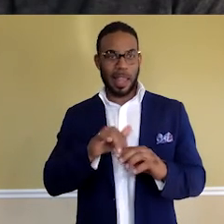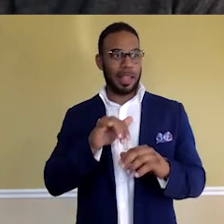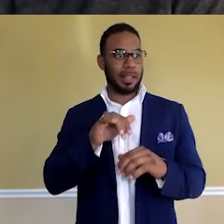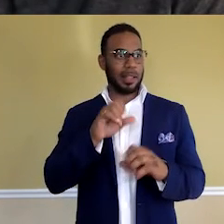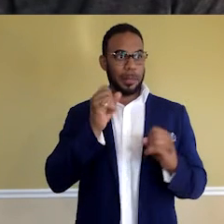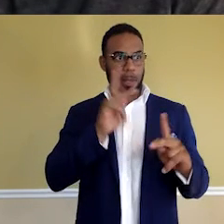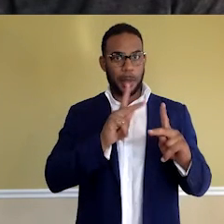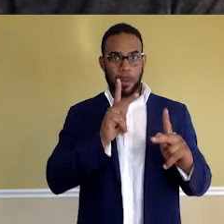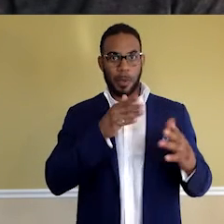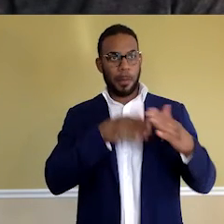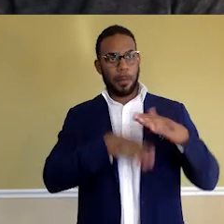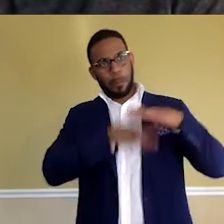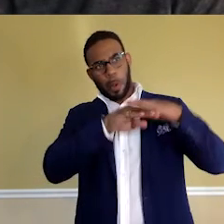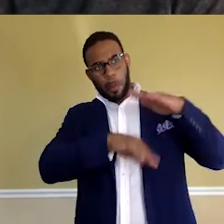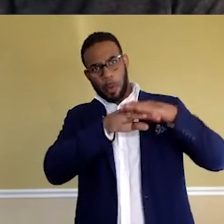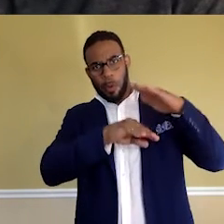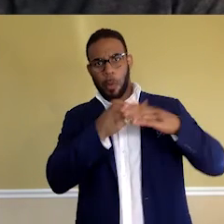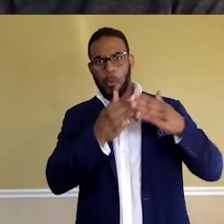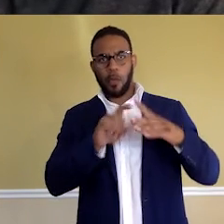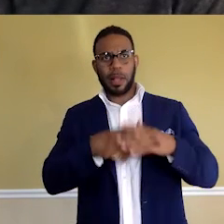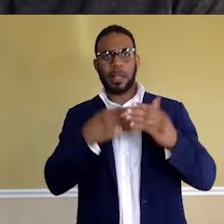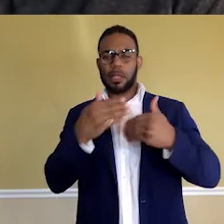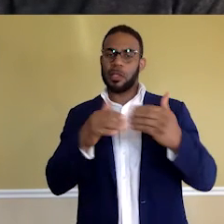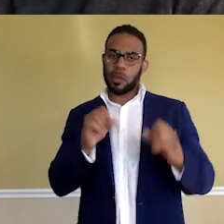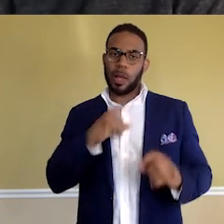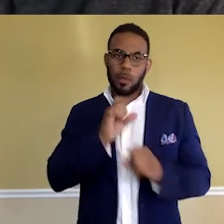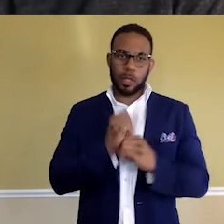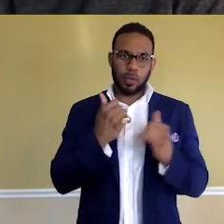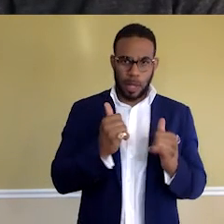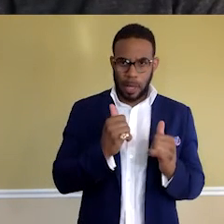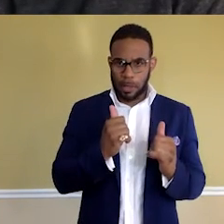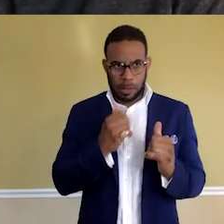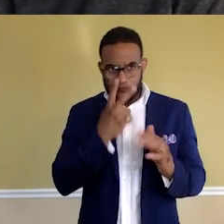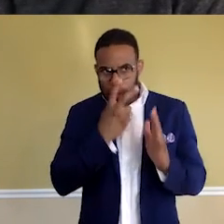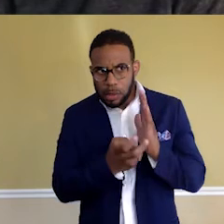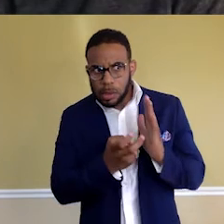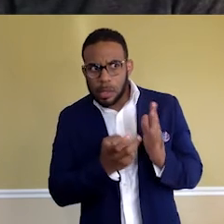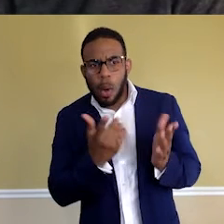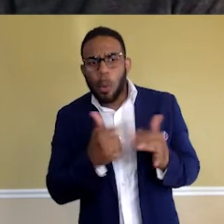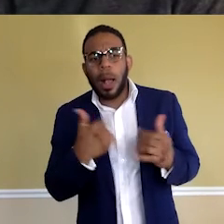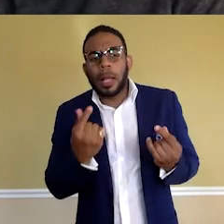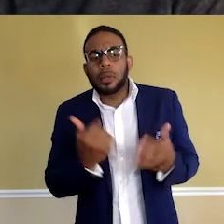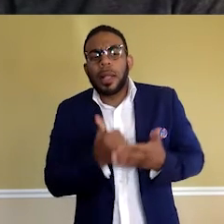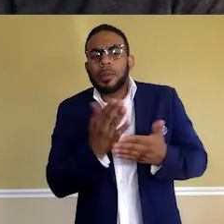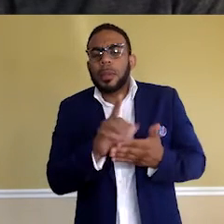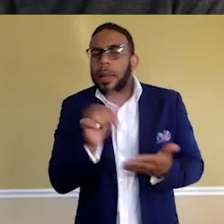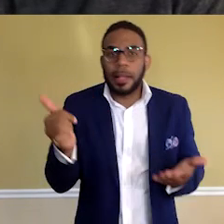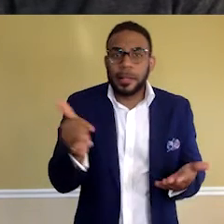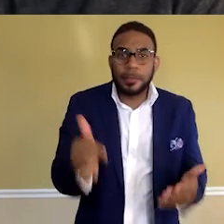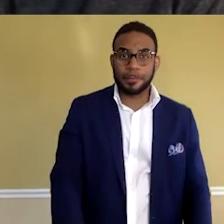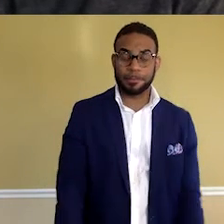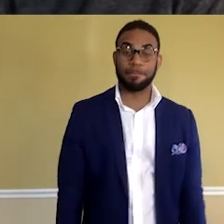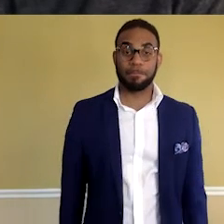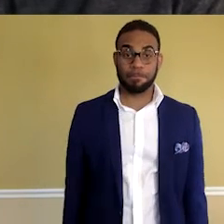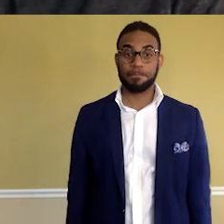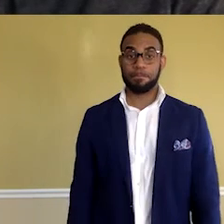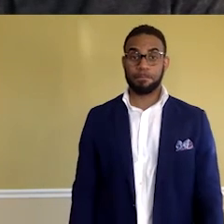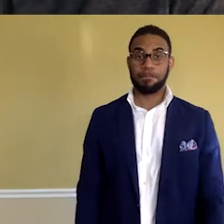just hit glass ceilings before they get started. So I really try to endeavor myself. What can I do to help somebody else? Excellent.